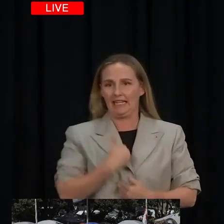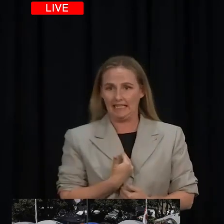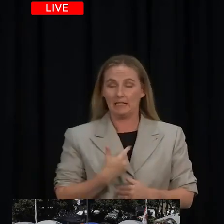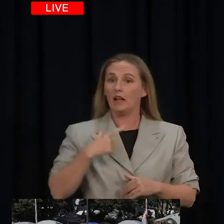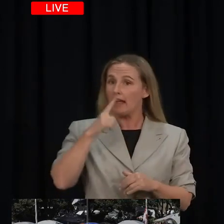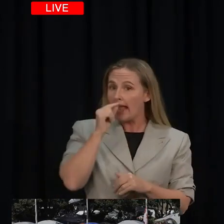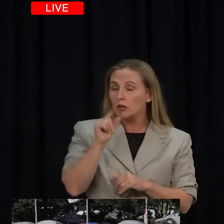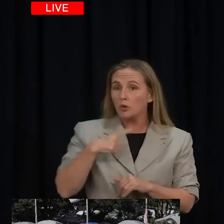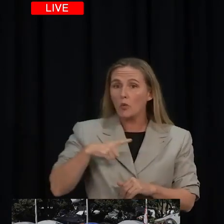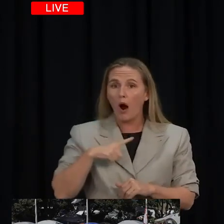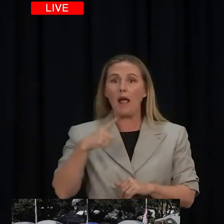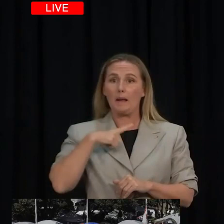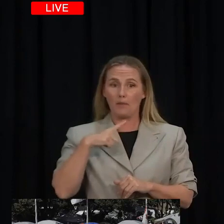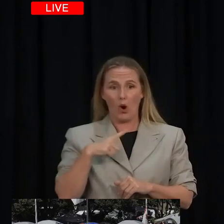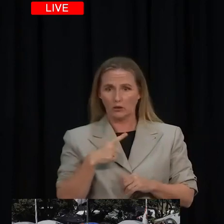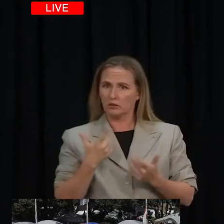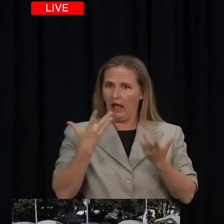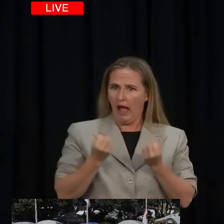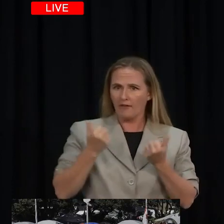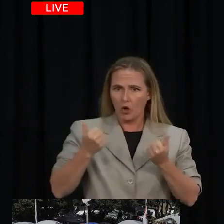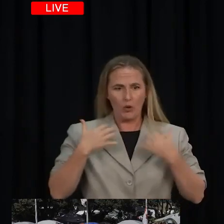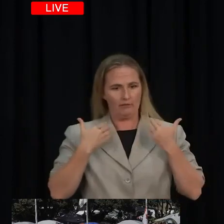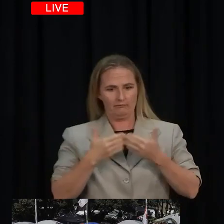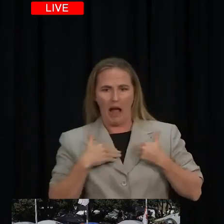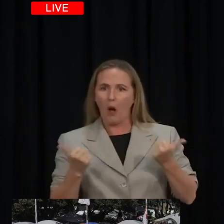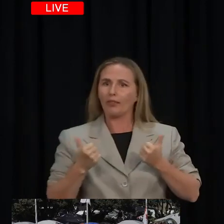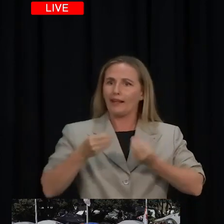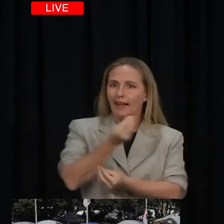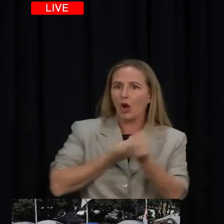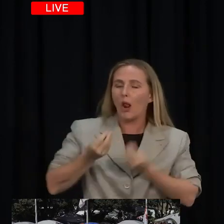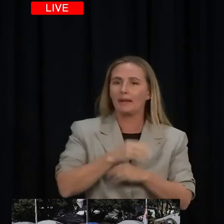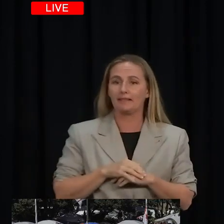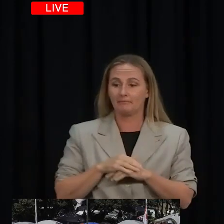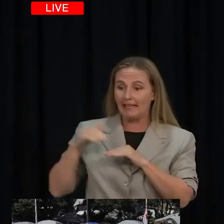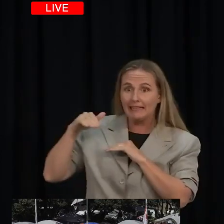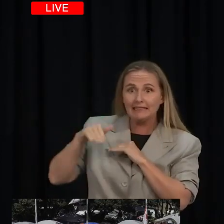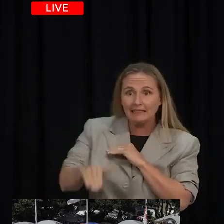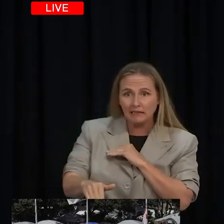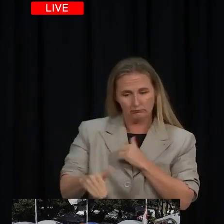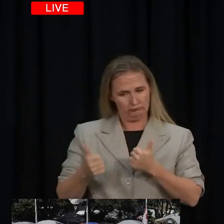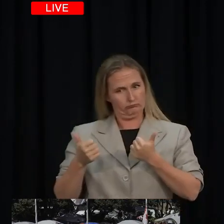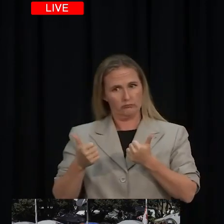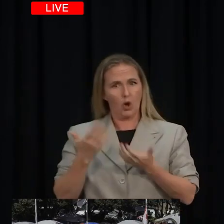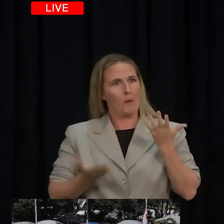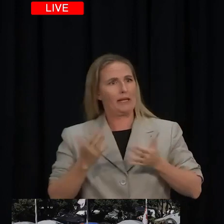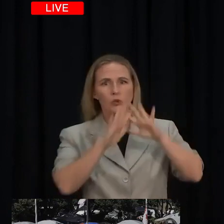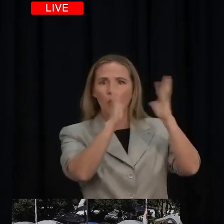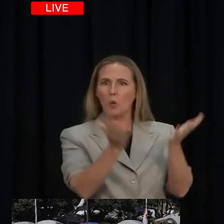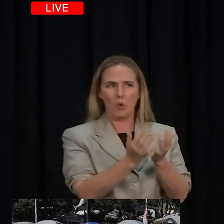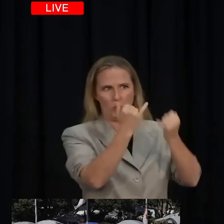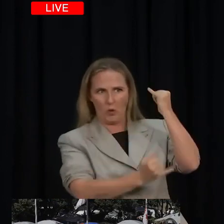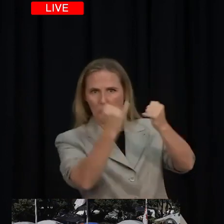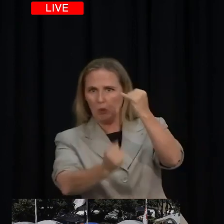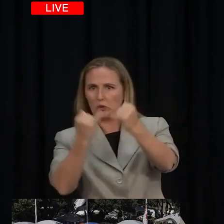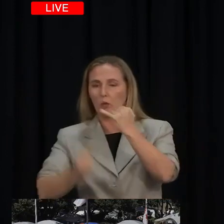expectations and our levels of debt remain below forecast and relatively low compared to the rest of the world. I want to finish by